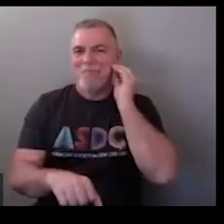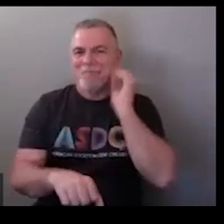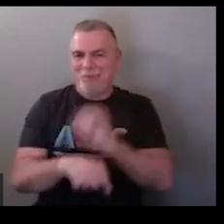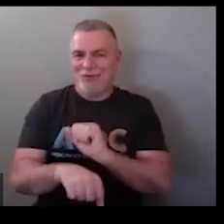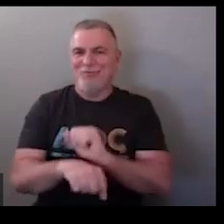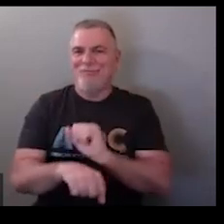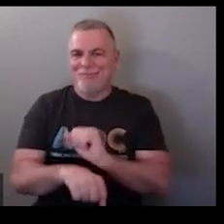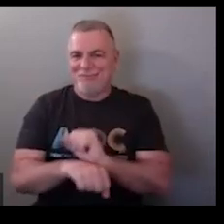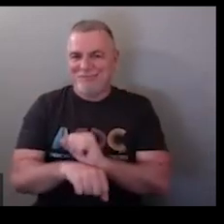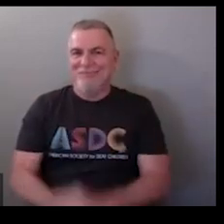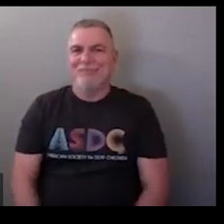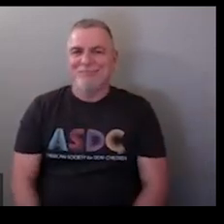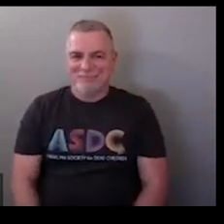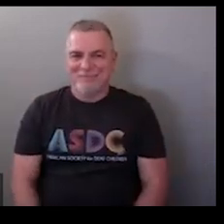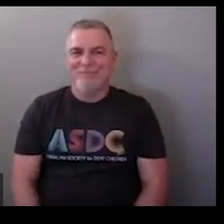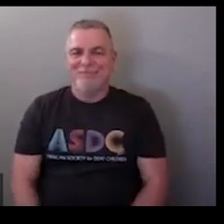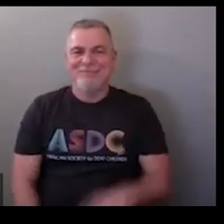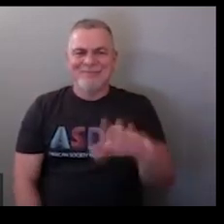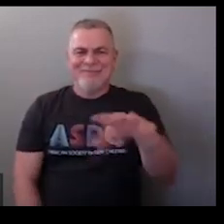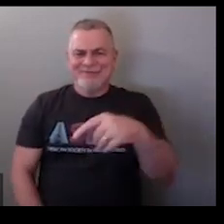so I'm finished my homework